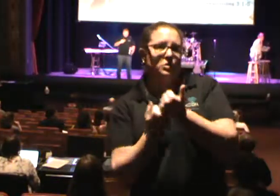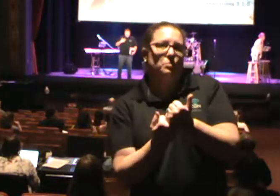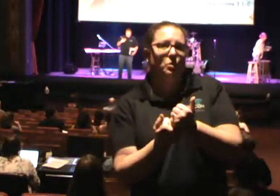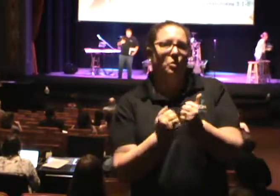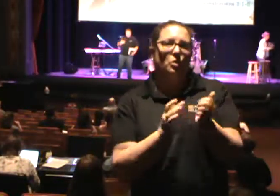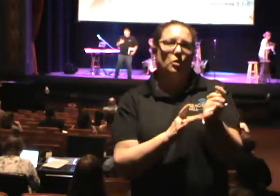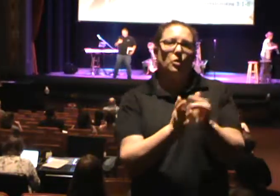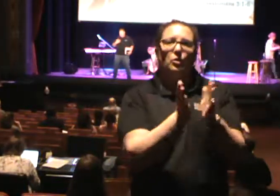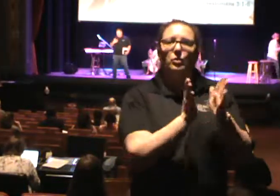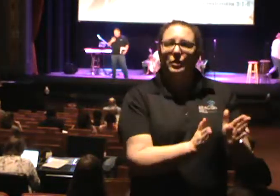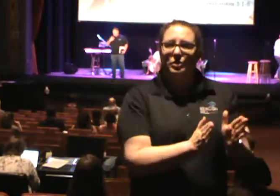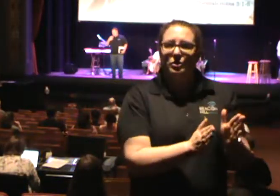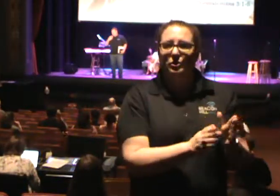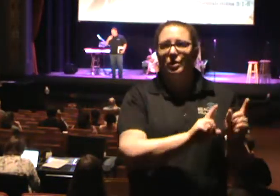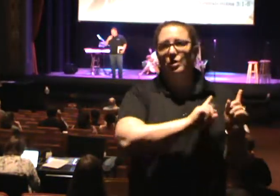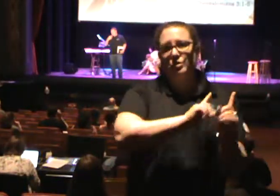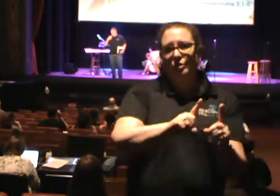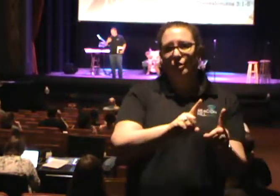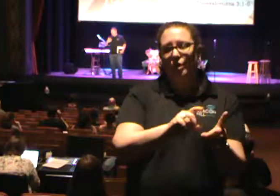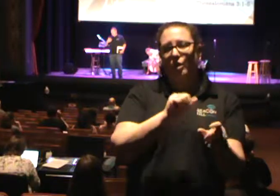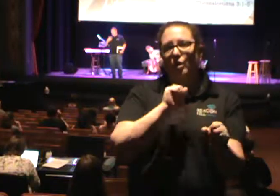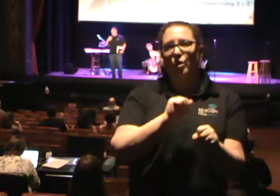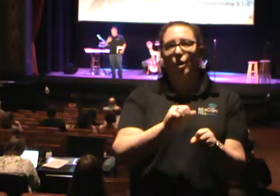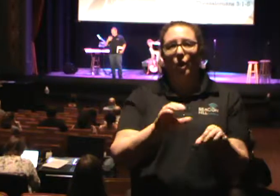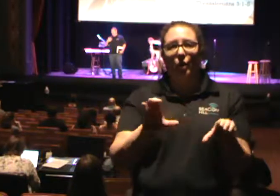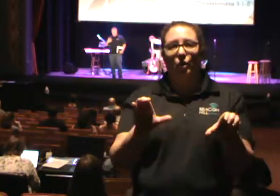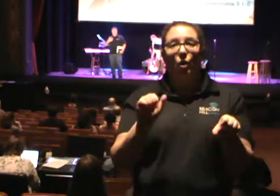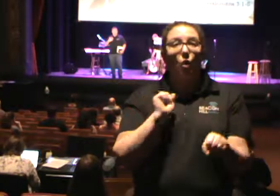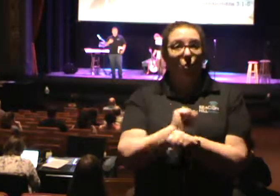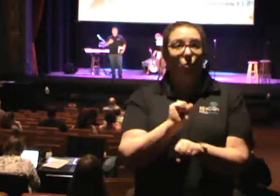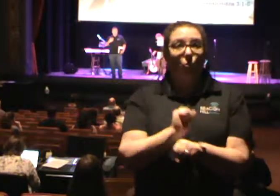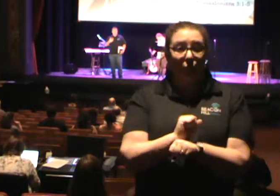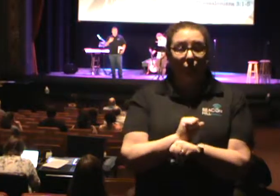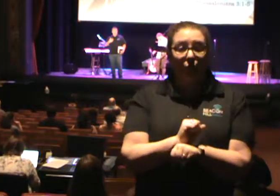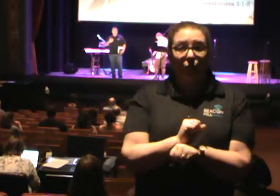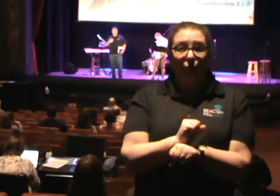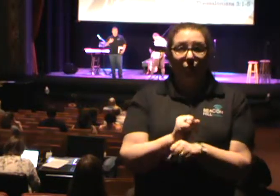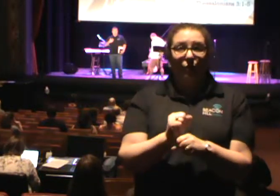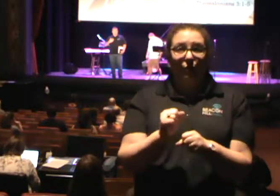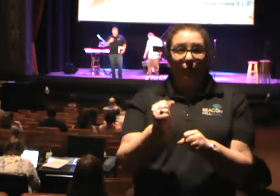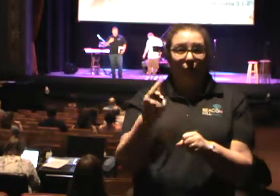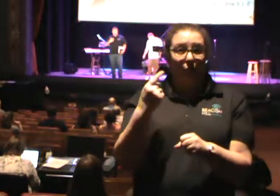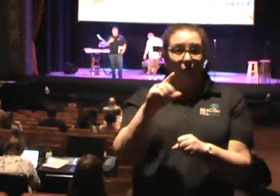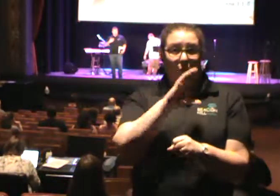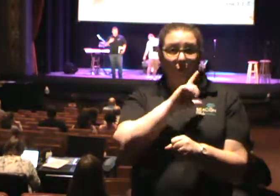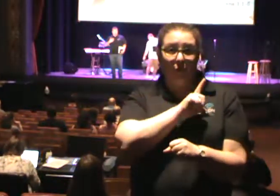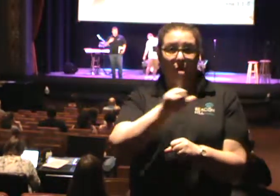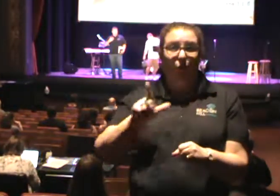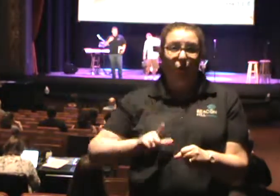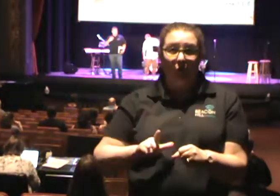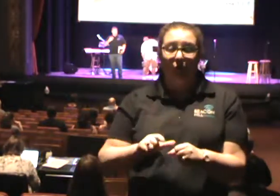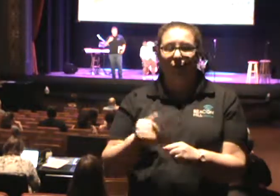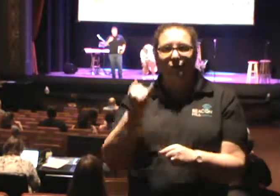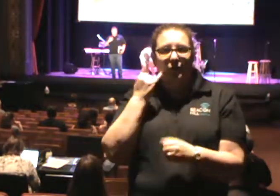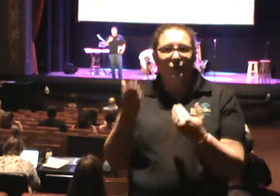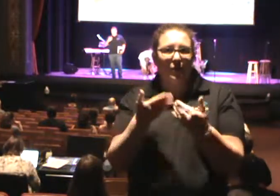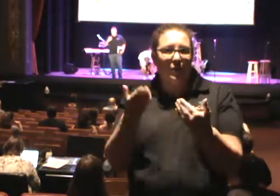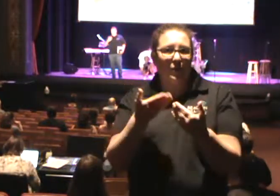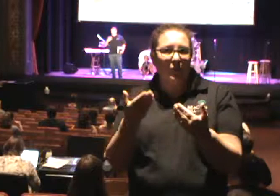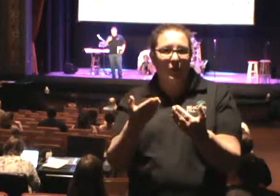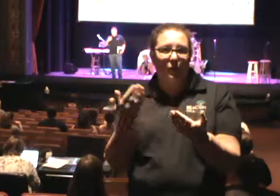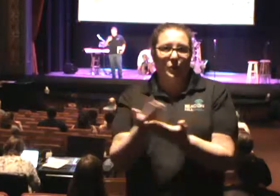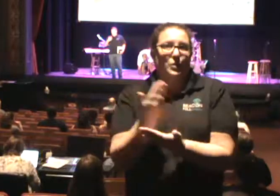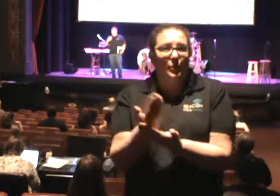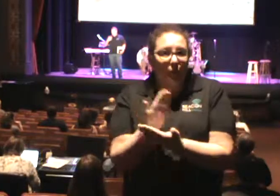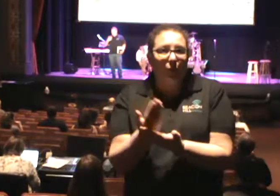us out of our comfort zone. And if you are new in here, you will get our tagline pretty quickly, which is what, church? Incomfortable